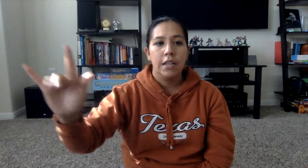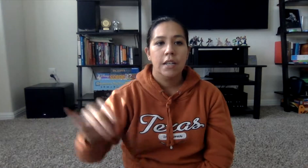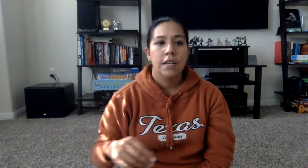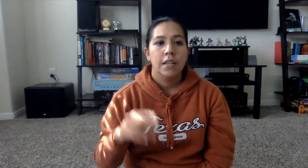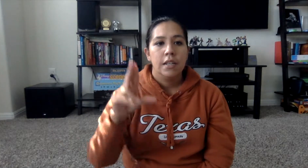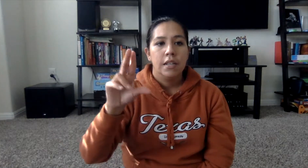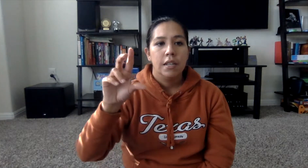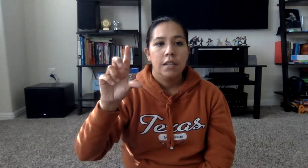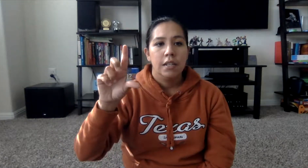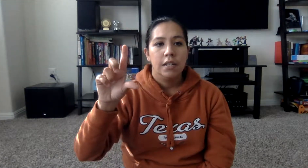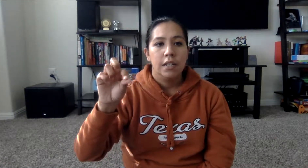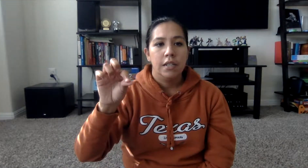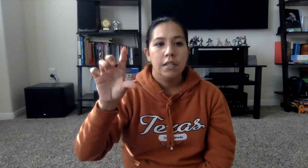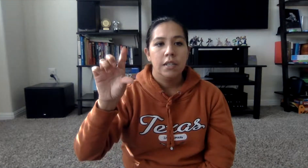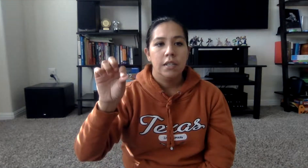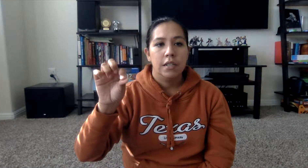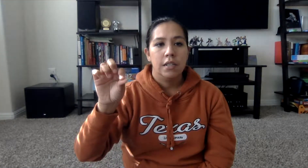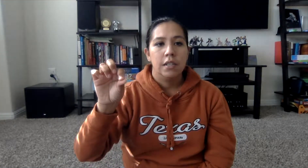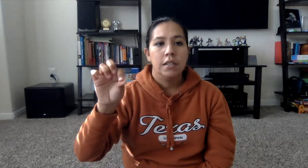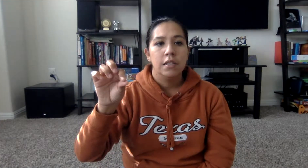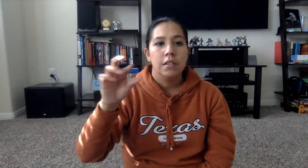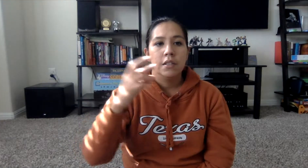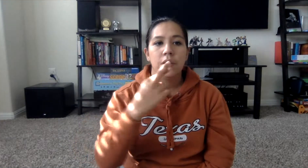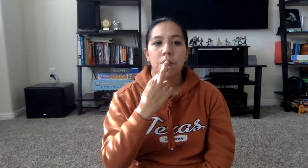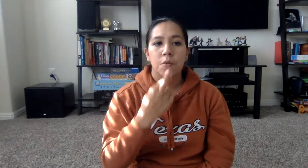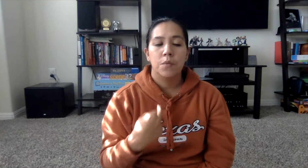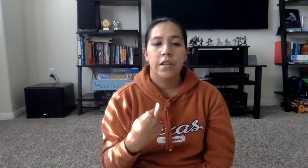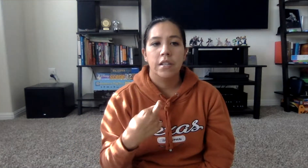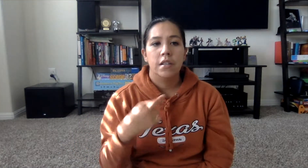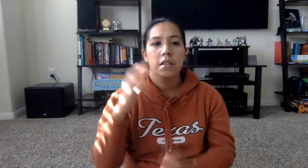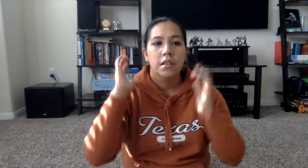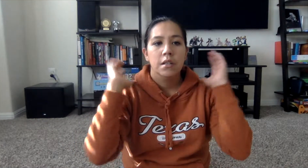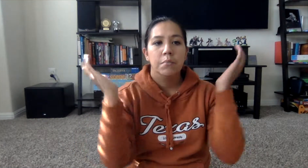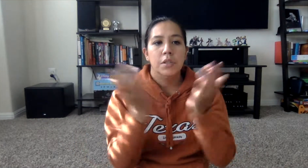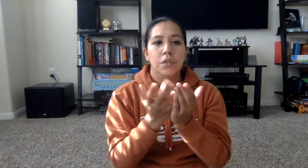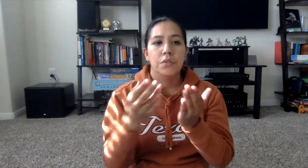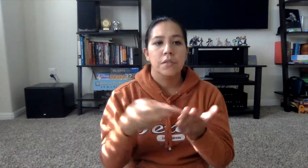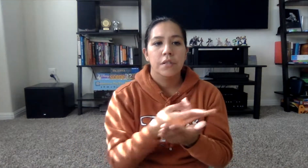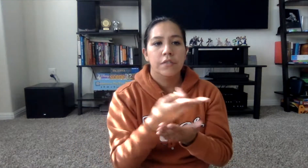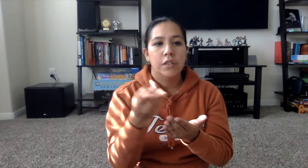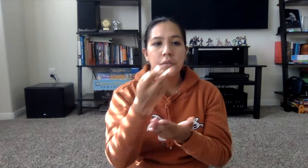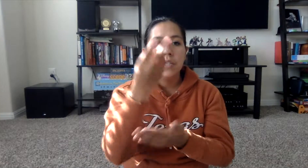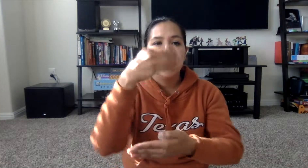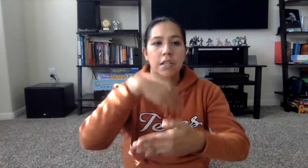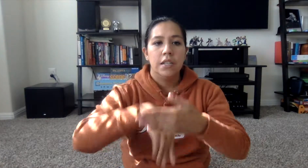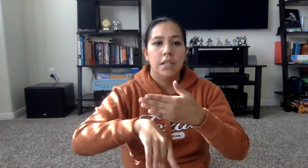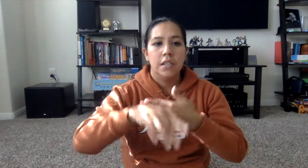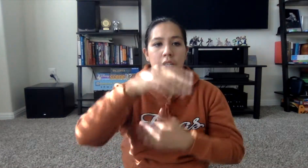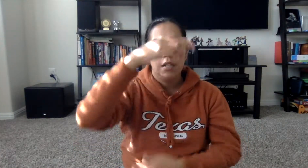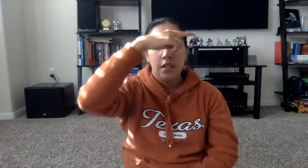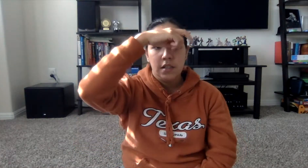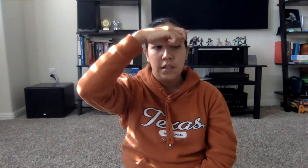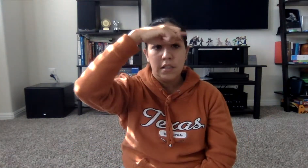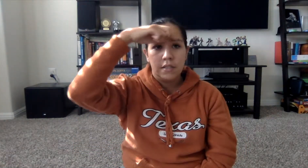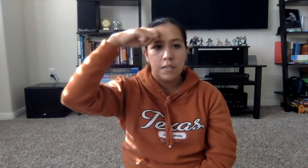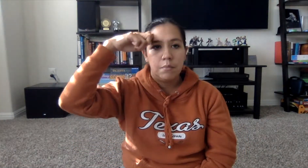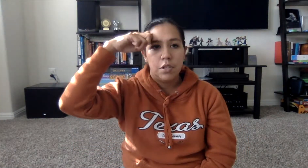99 red balloons floating in the summer